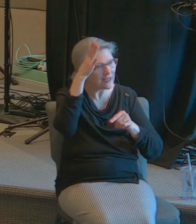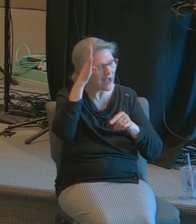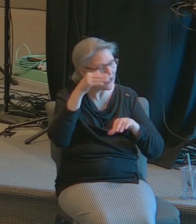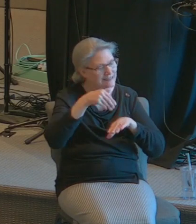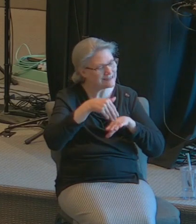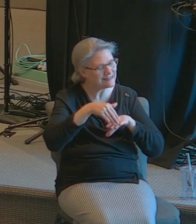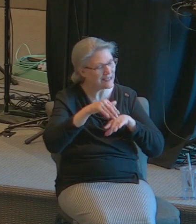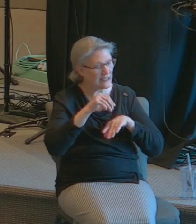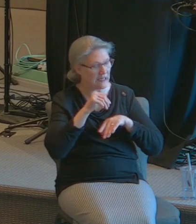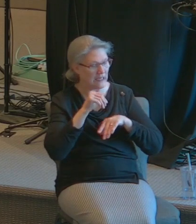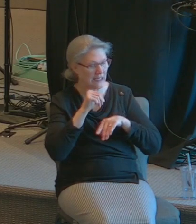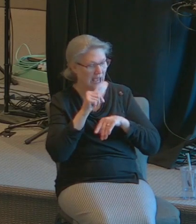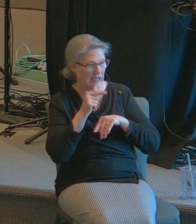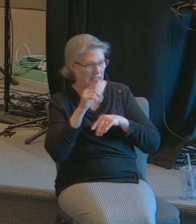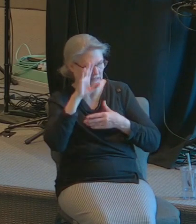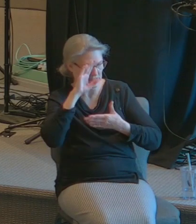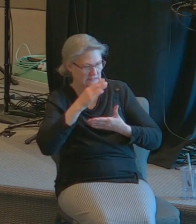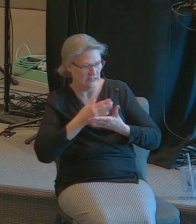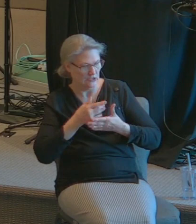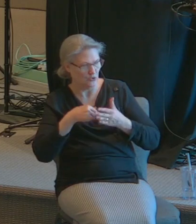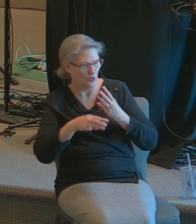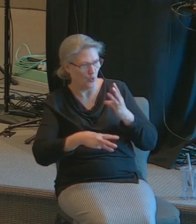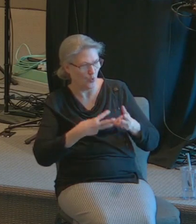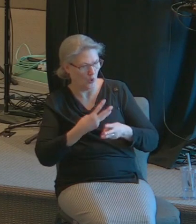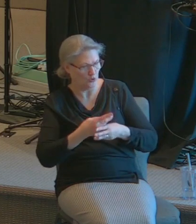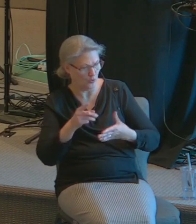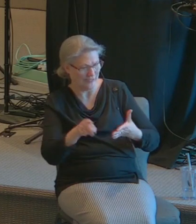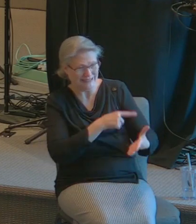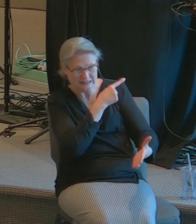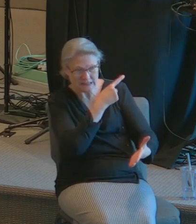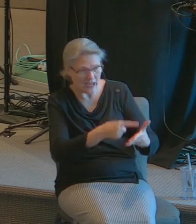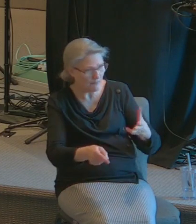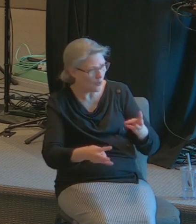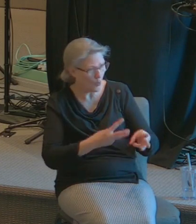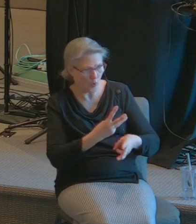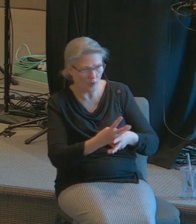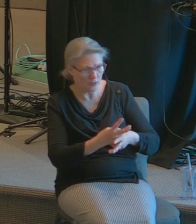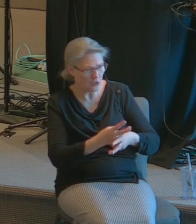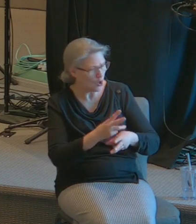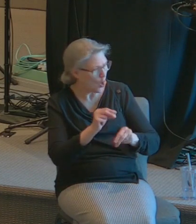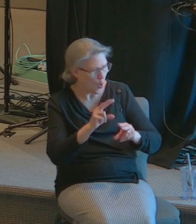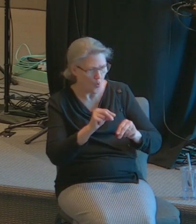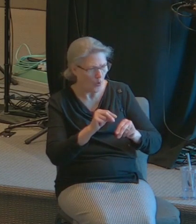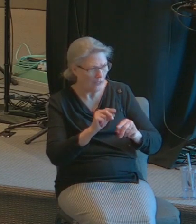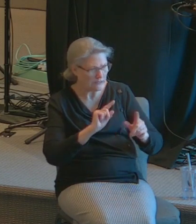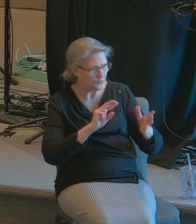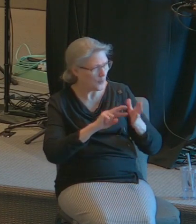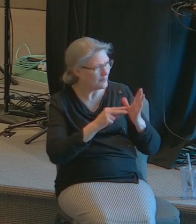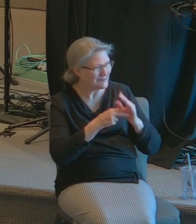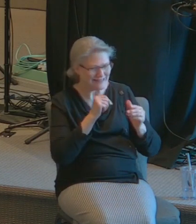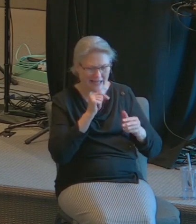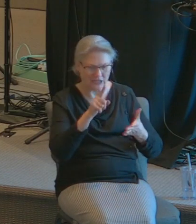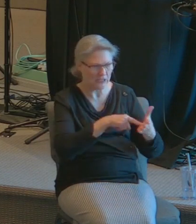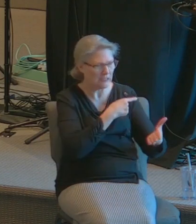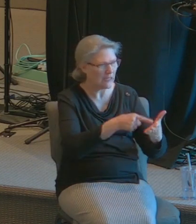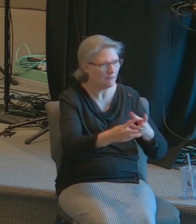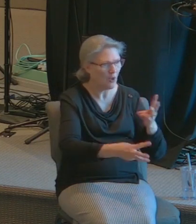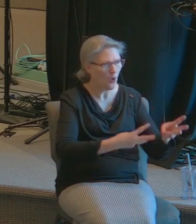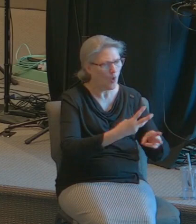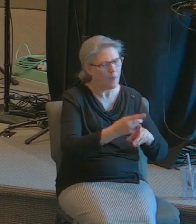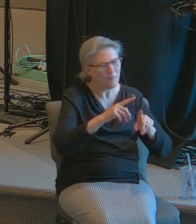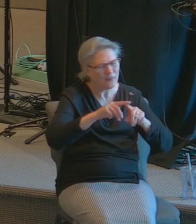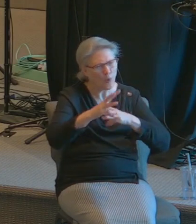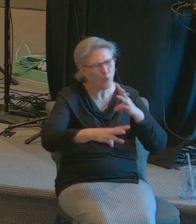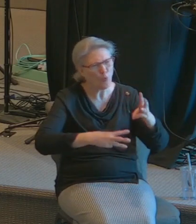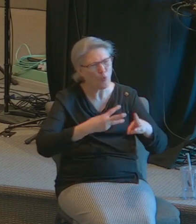not His Son into the world to condemn the world but that the world might